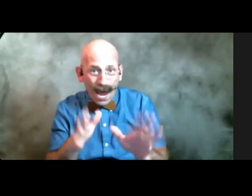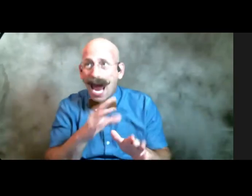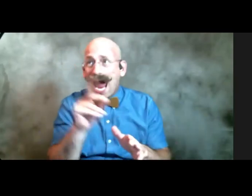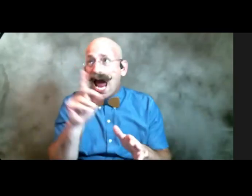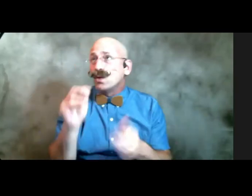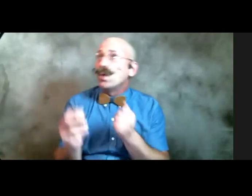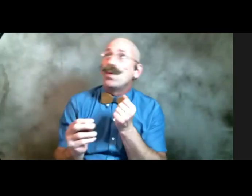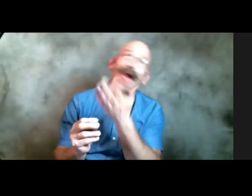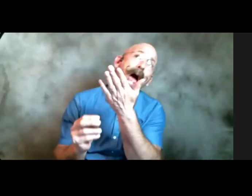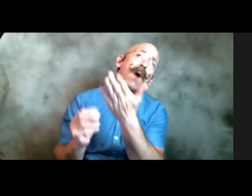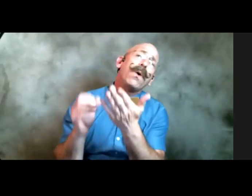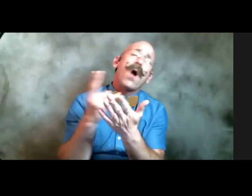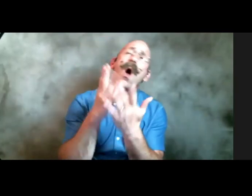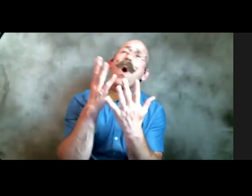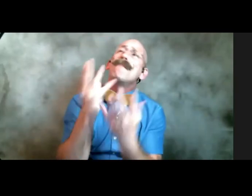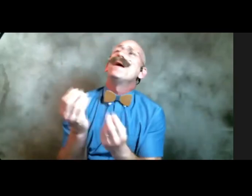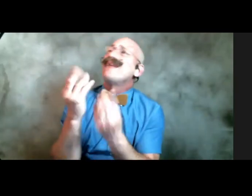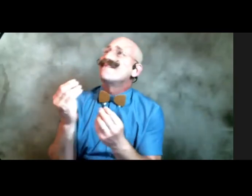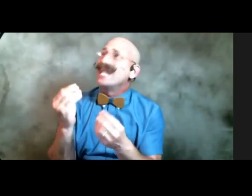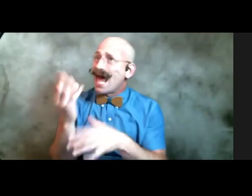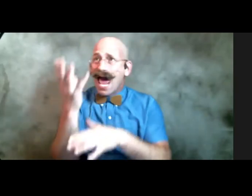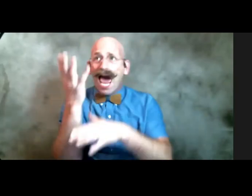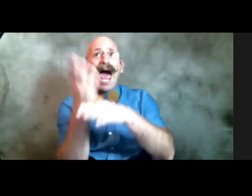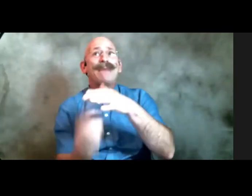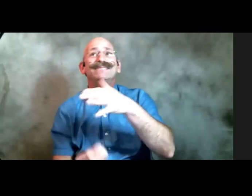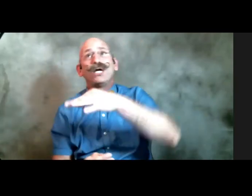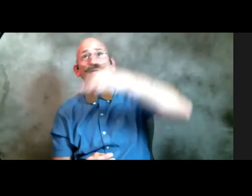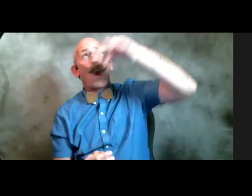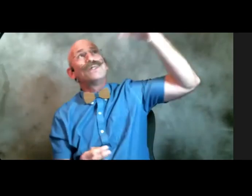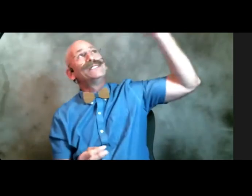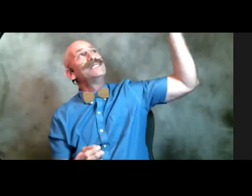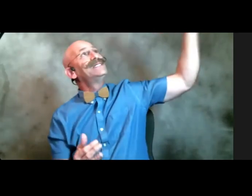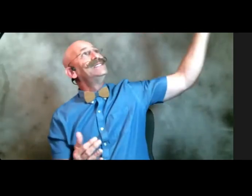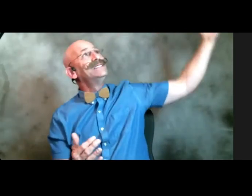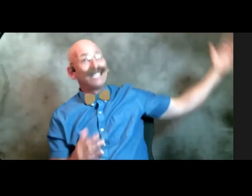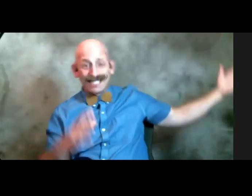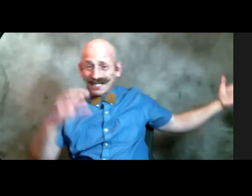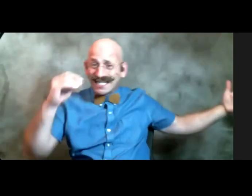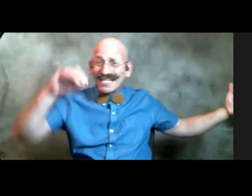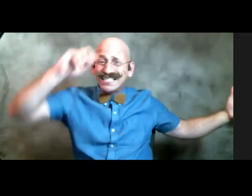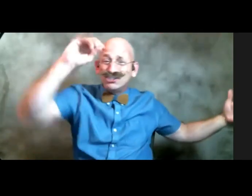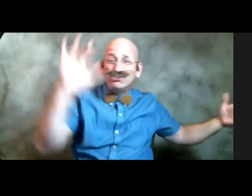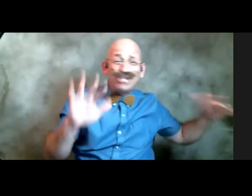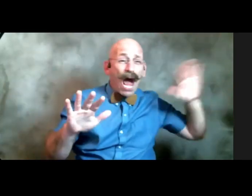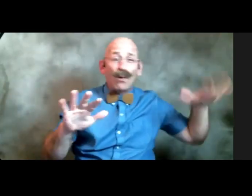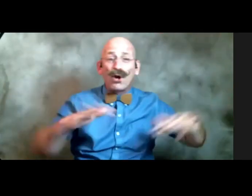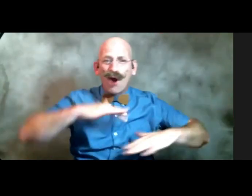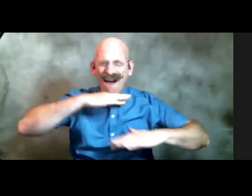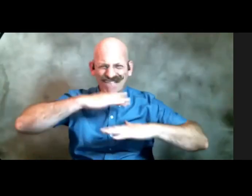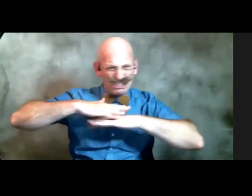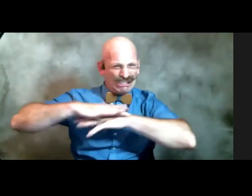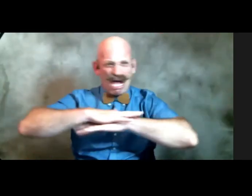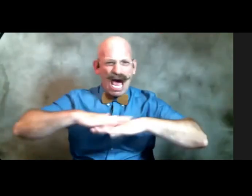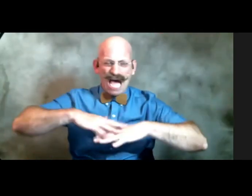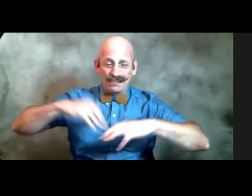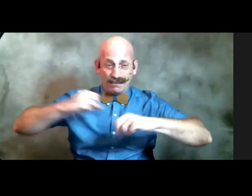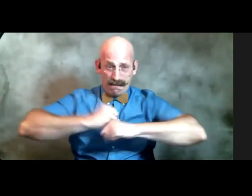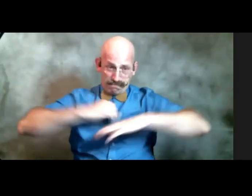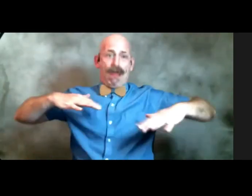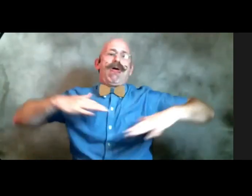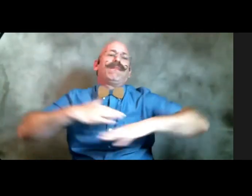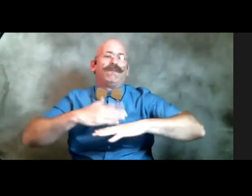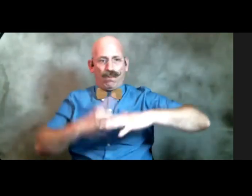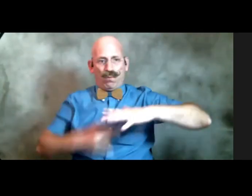benevolent absent ghost in a shower of sod combust lost what's unwell within